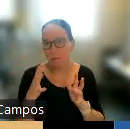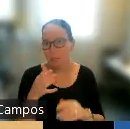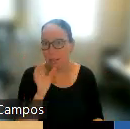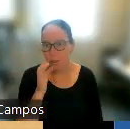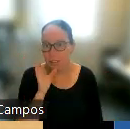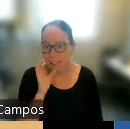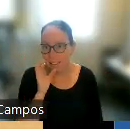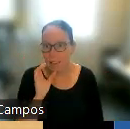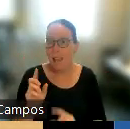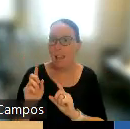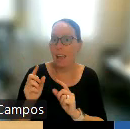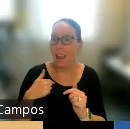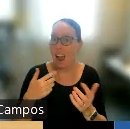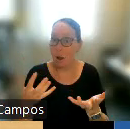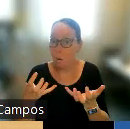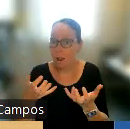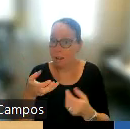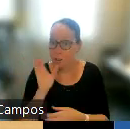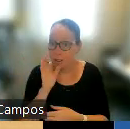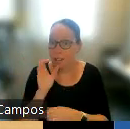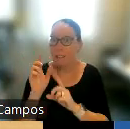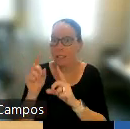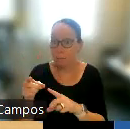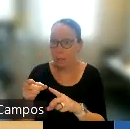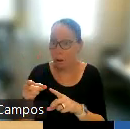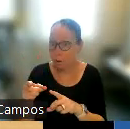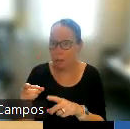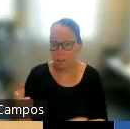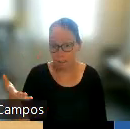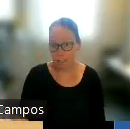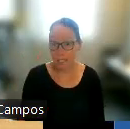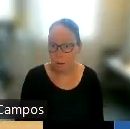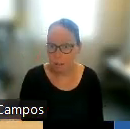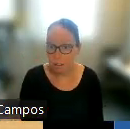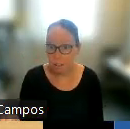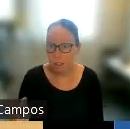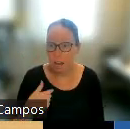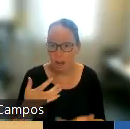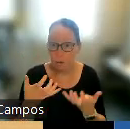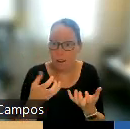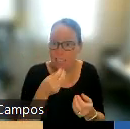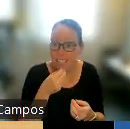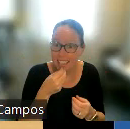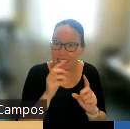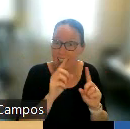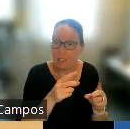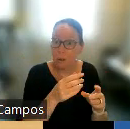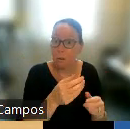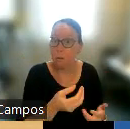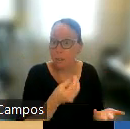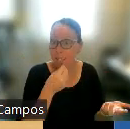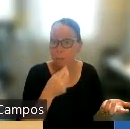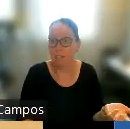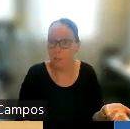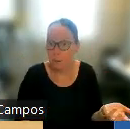I'm all done drinking. Hey, I want a drink. Can we go to get one? I want to eat. Can I